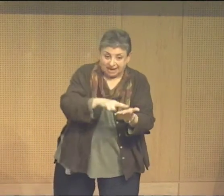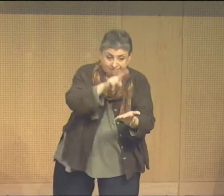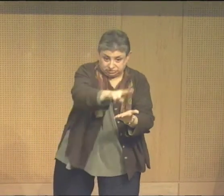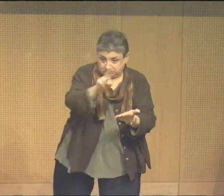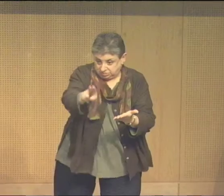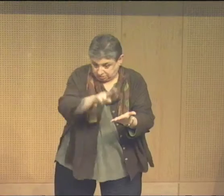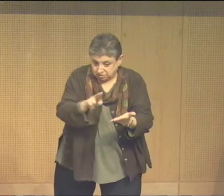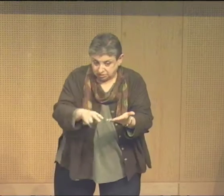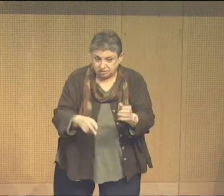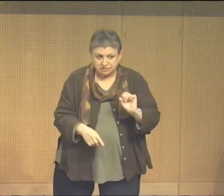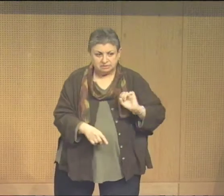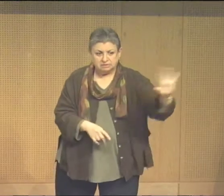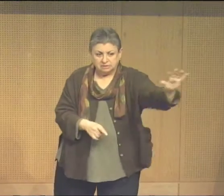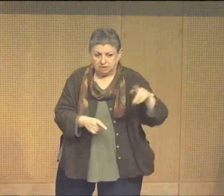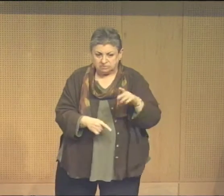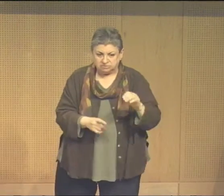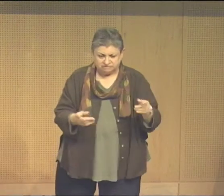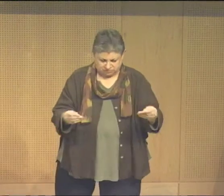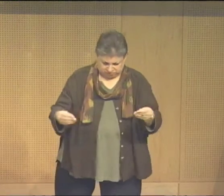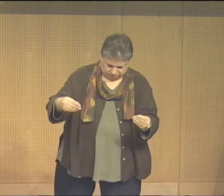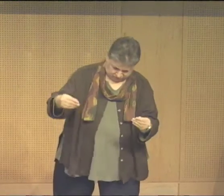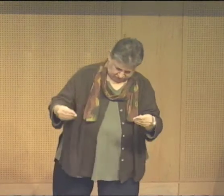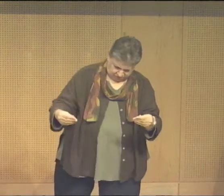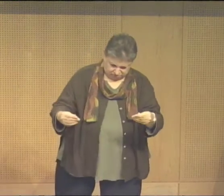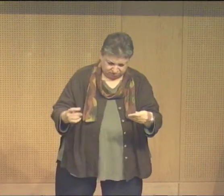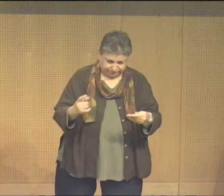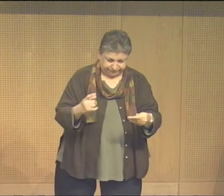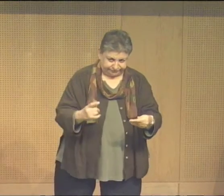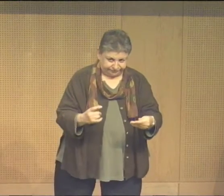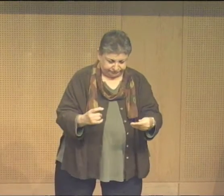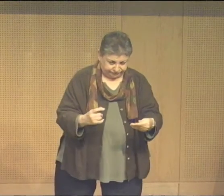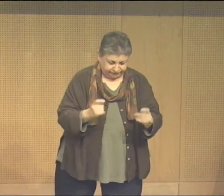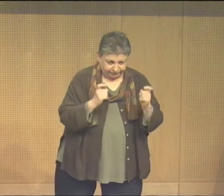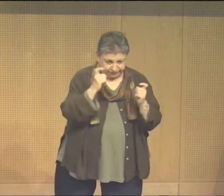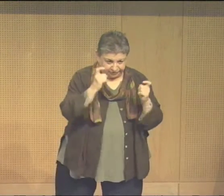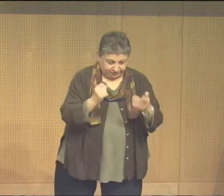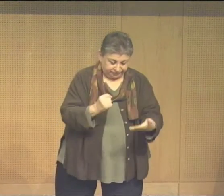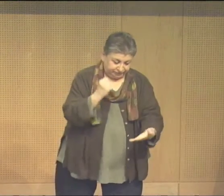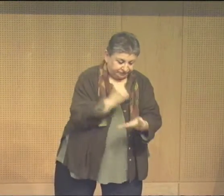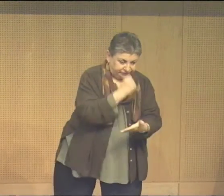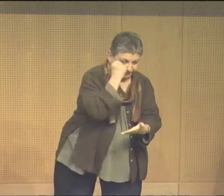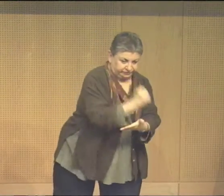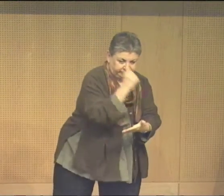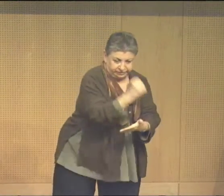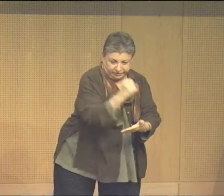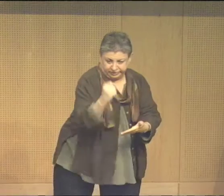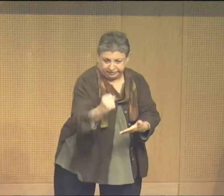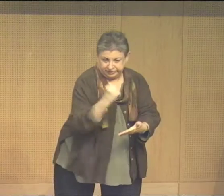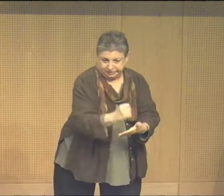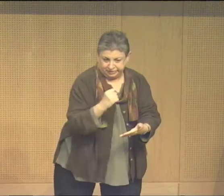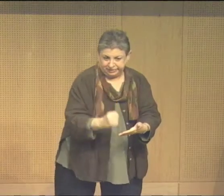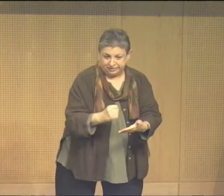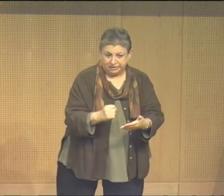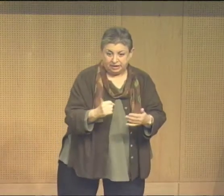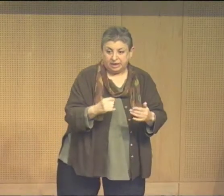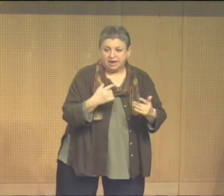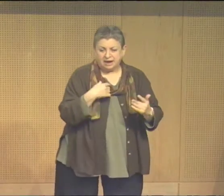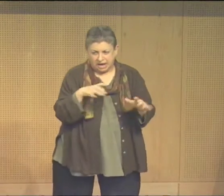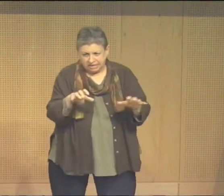and I used and stamps on the envelope to create the image and of course the post office must have thought I was nuts and they